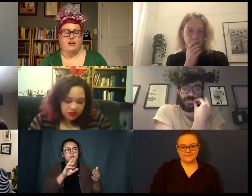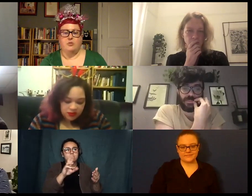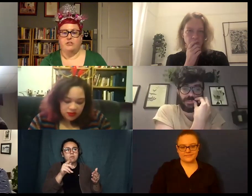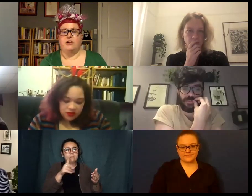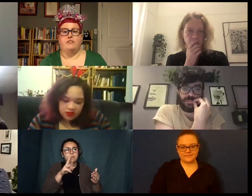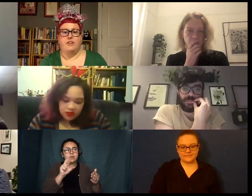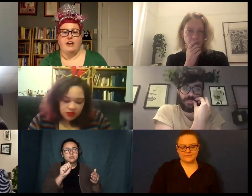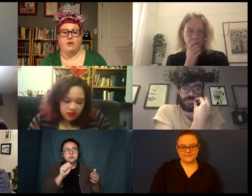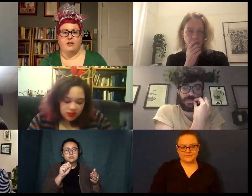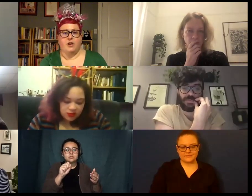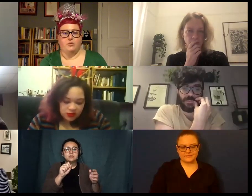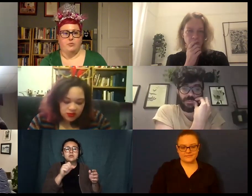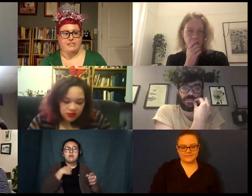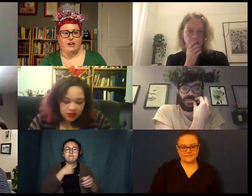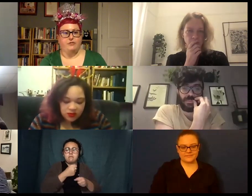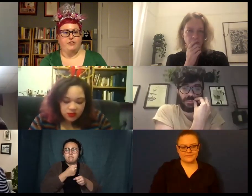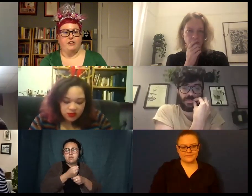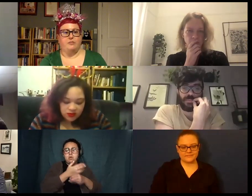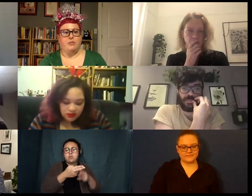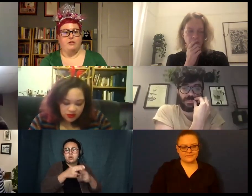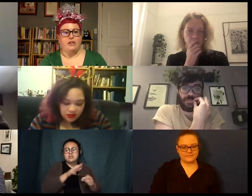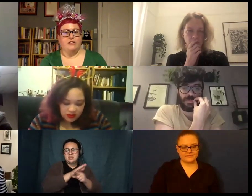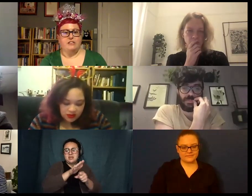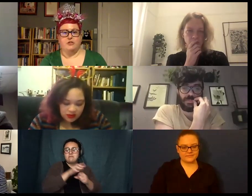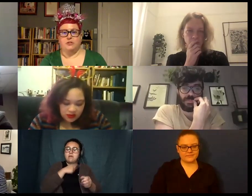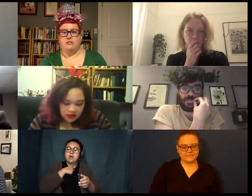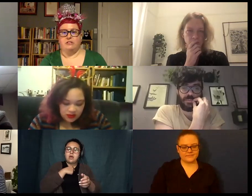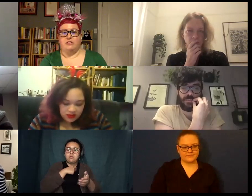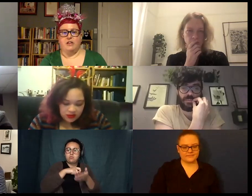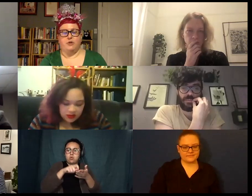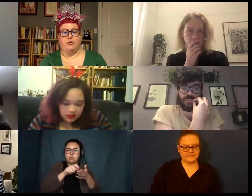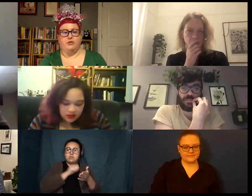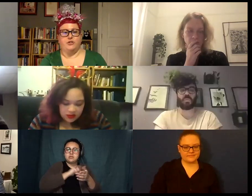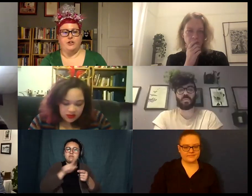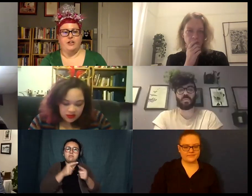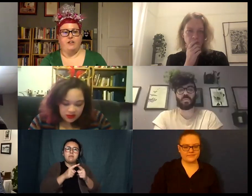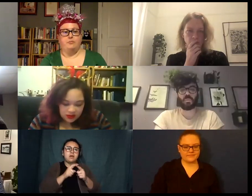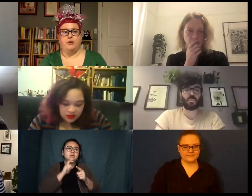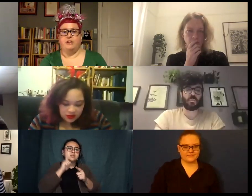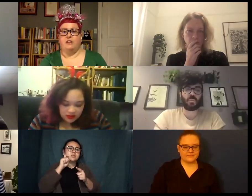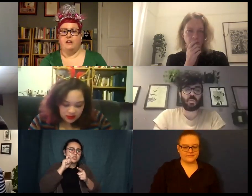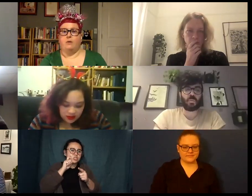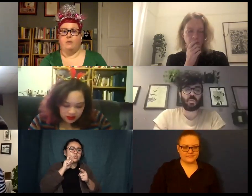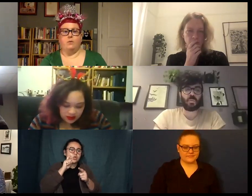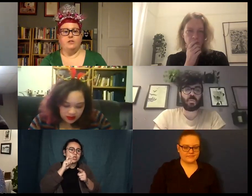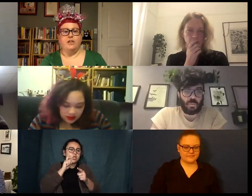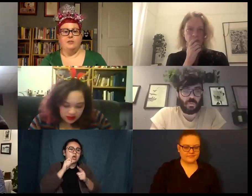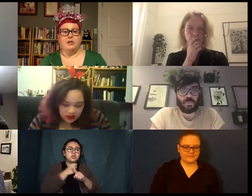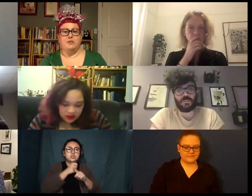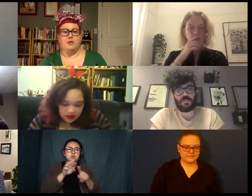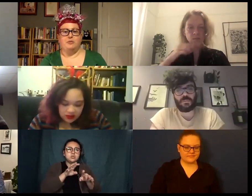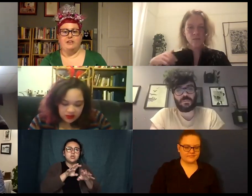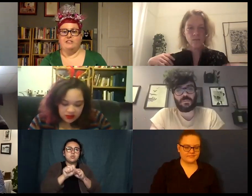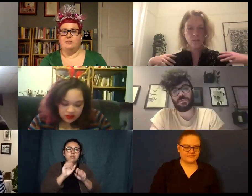call a calm called enough but I I wrote myself um about sexual assault and rape culture and I've put it on hold